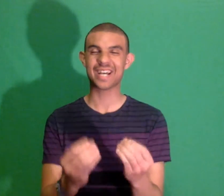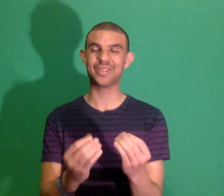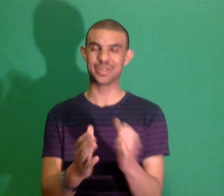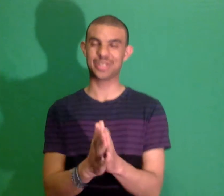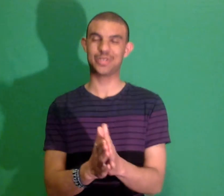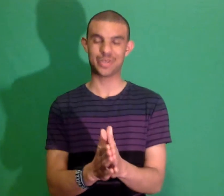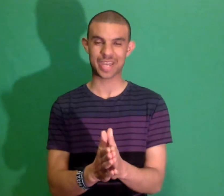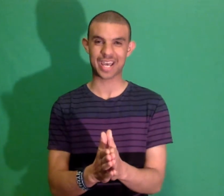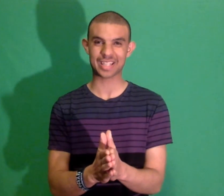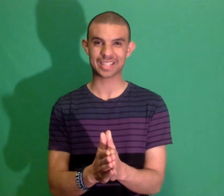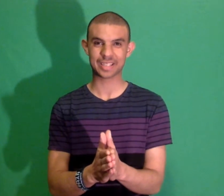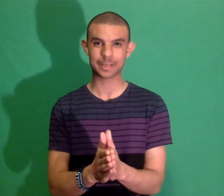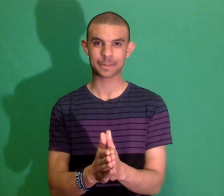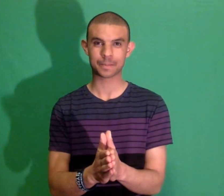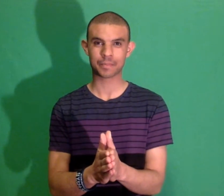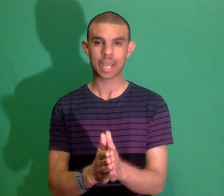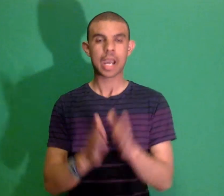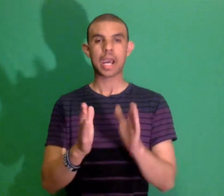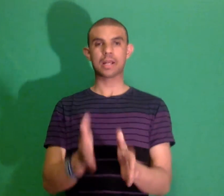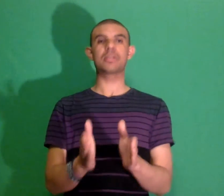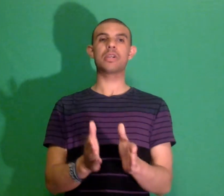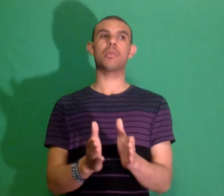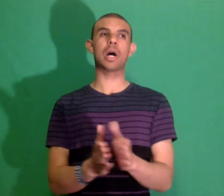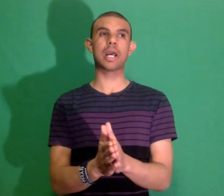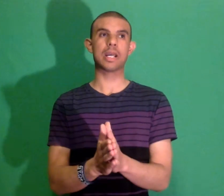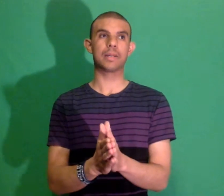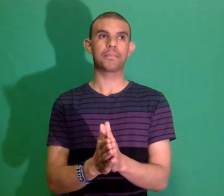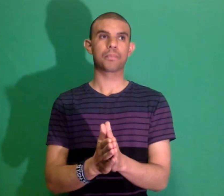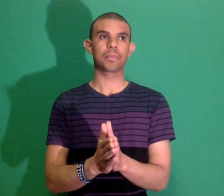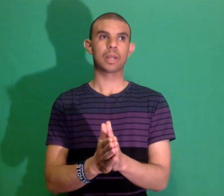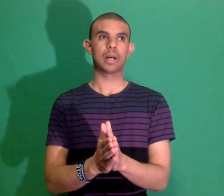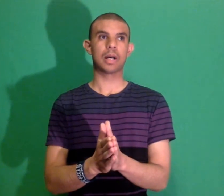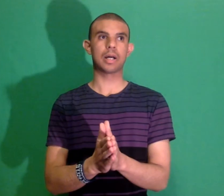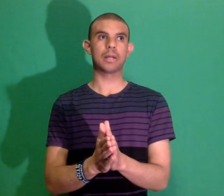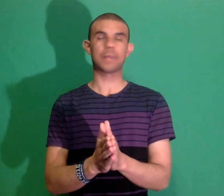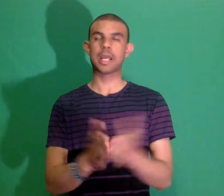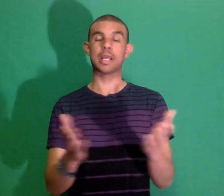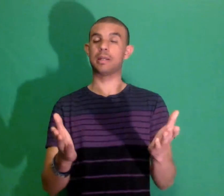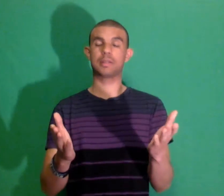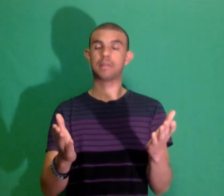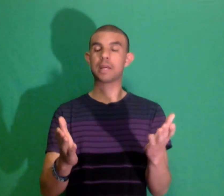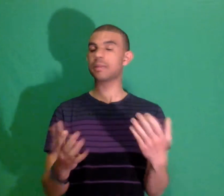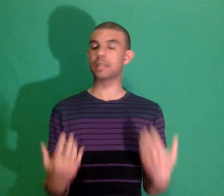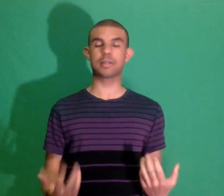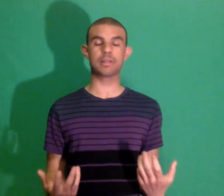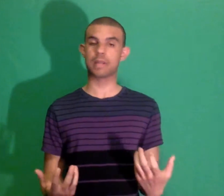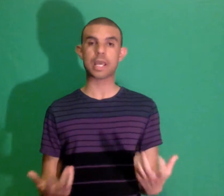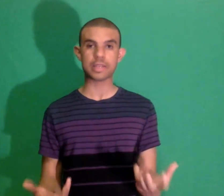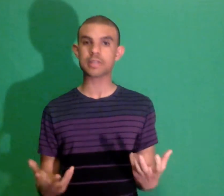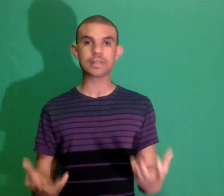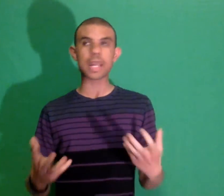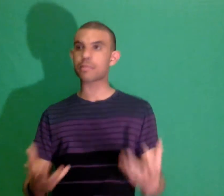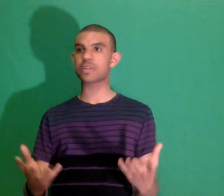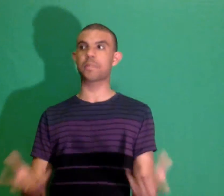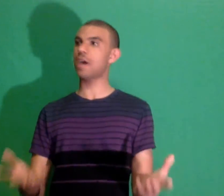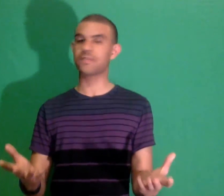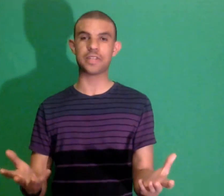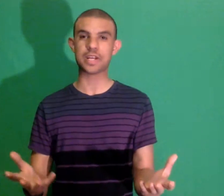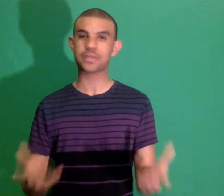would you do that I'll tell you why it's dead this is this is a response video to that